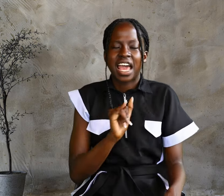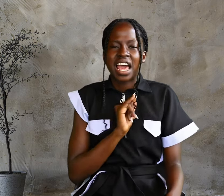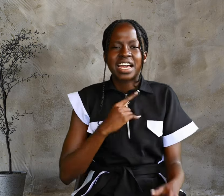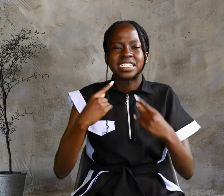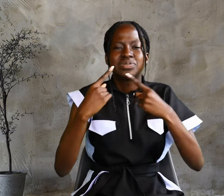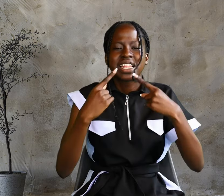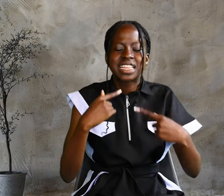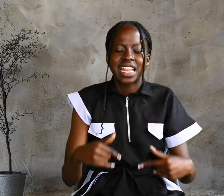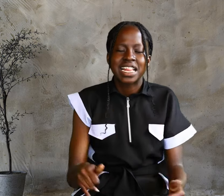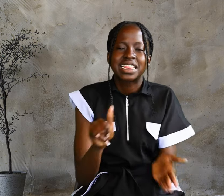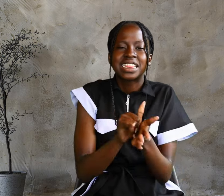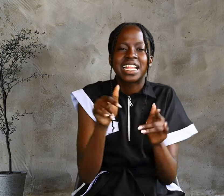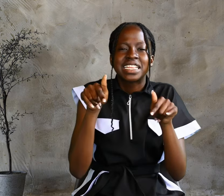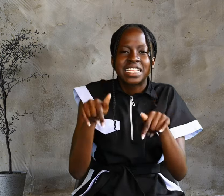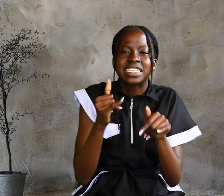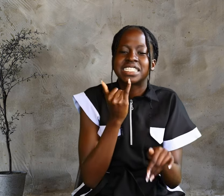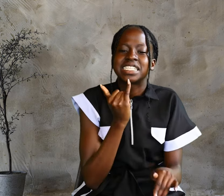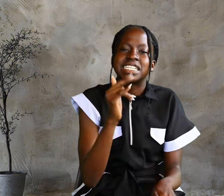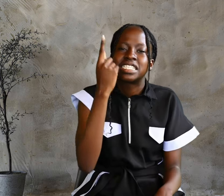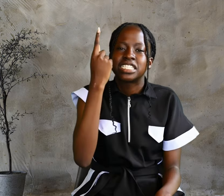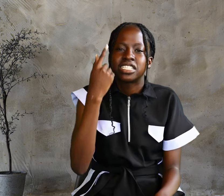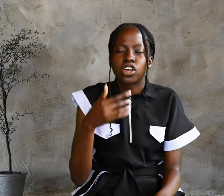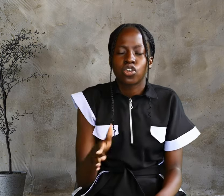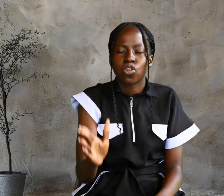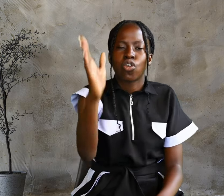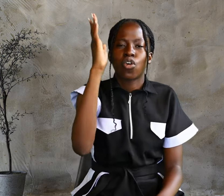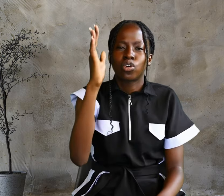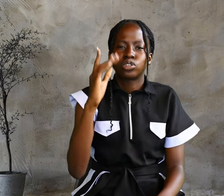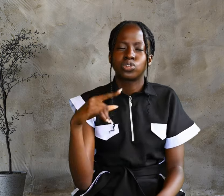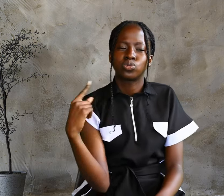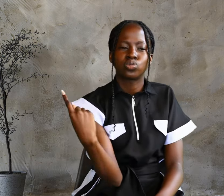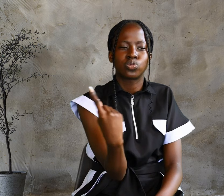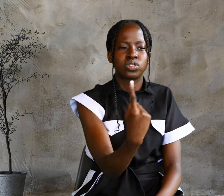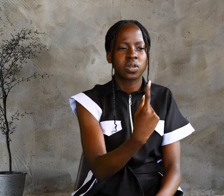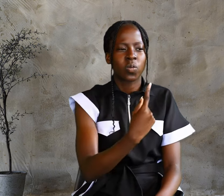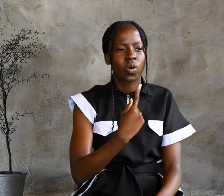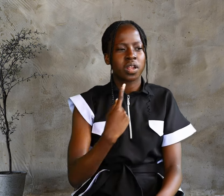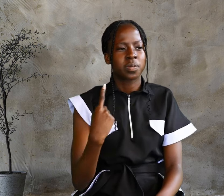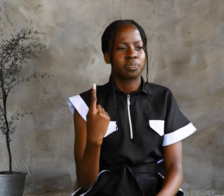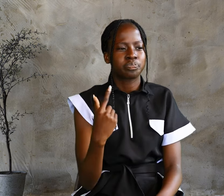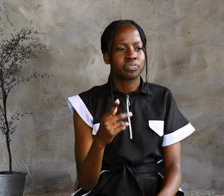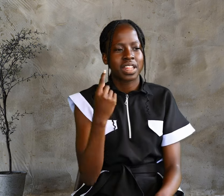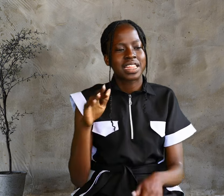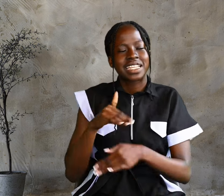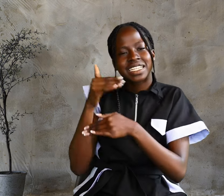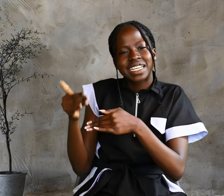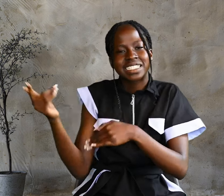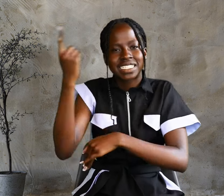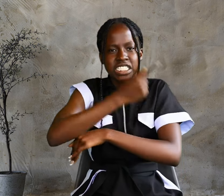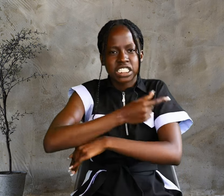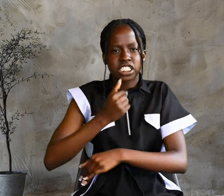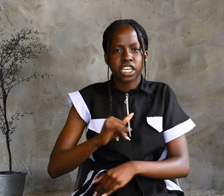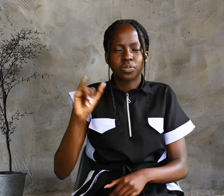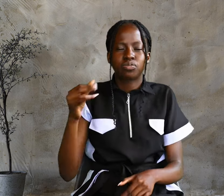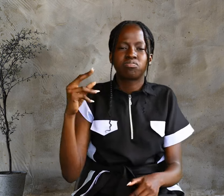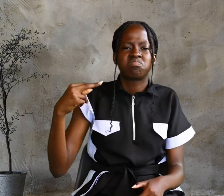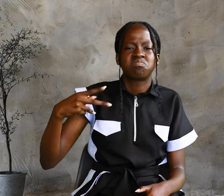this is God's chosen one. The next day, John was there again